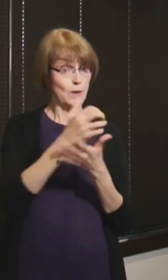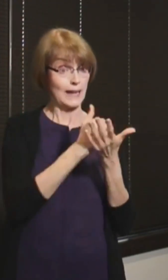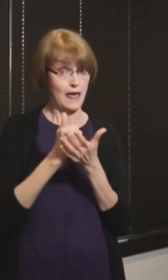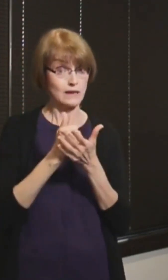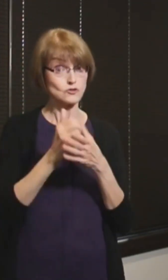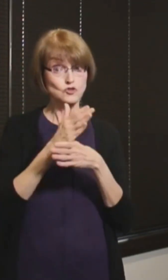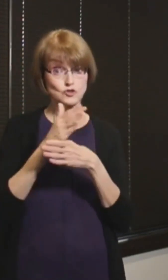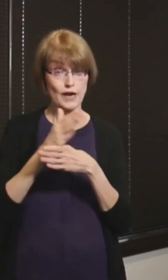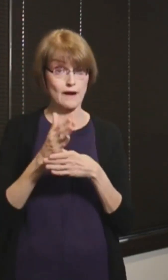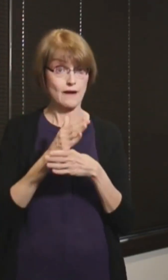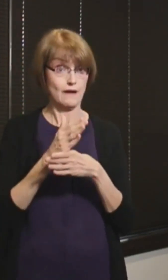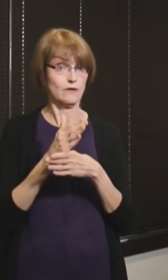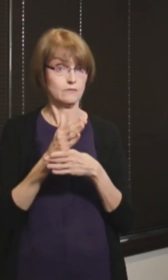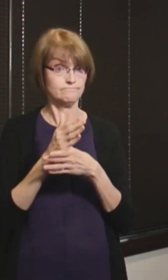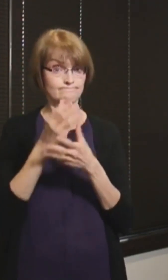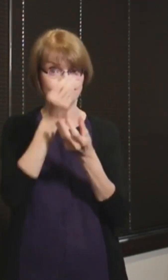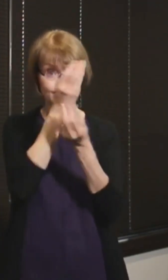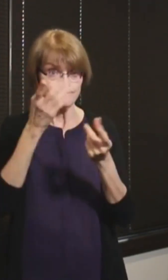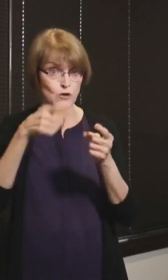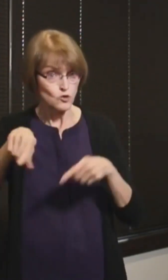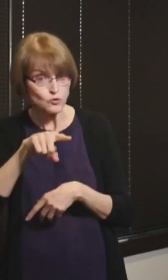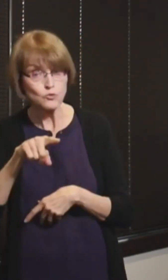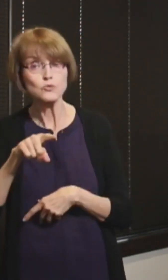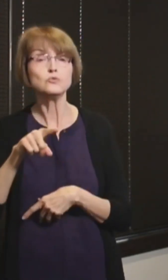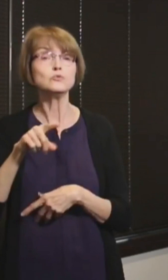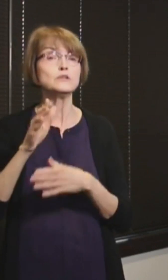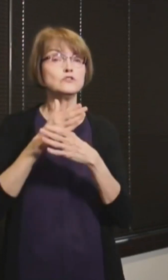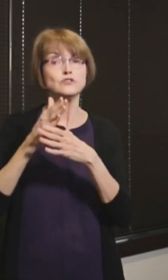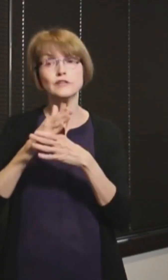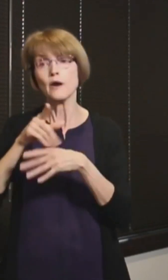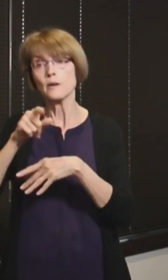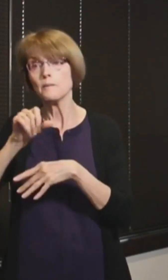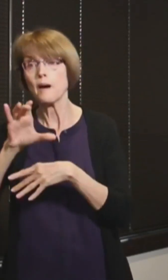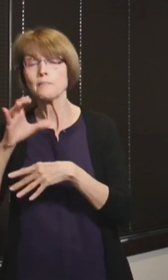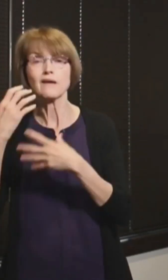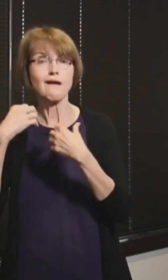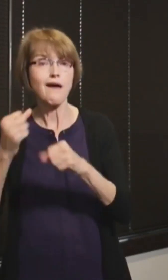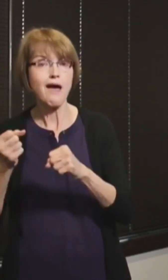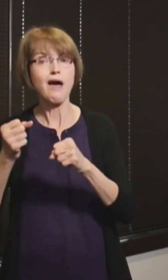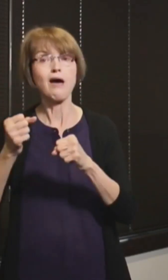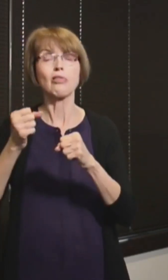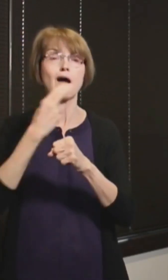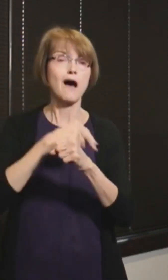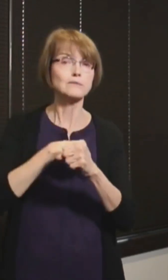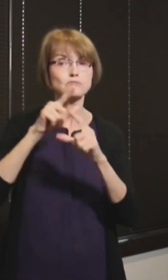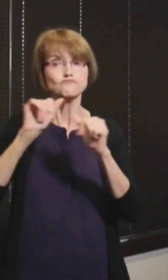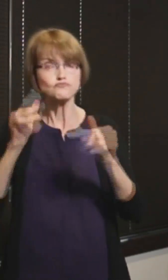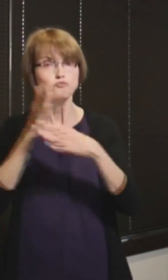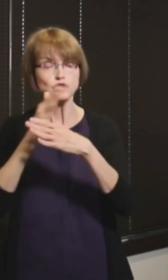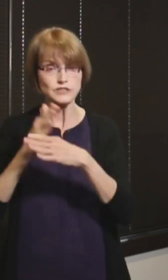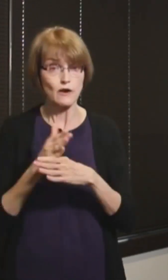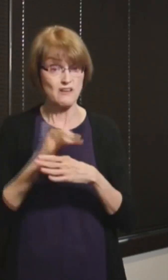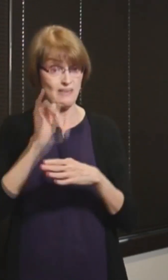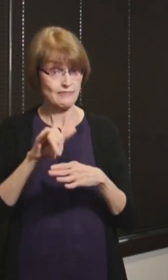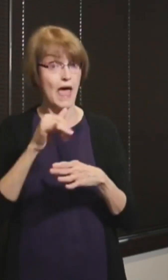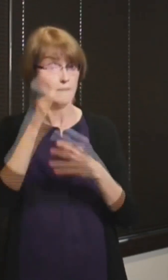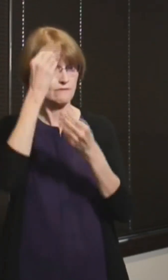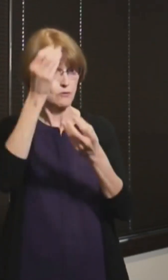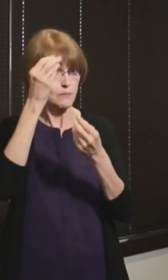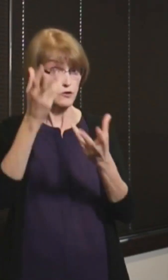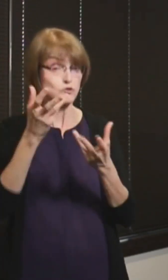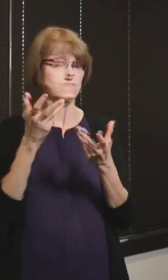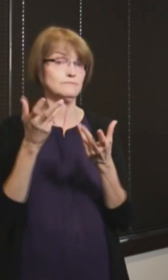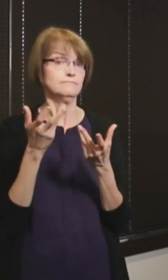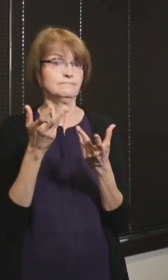with our audience and with other people and public health and other folks, we collect that